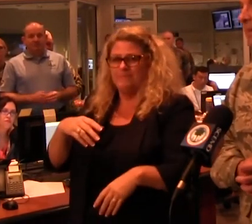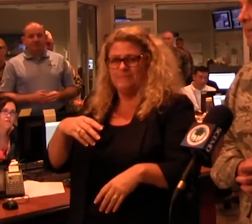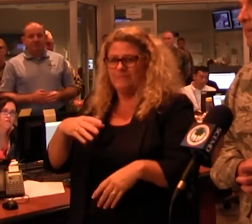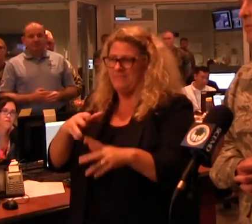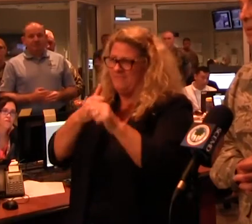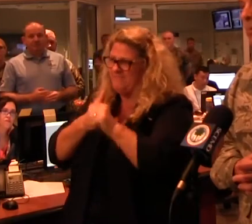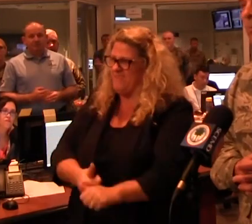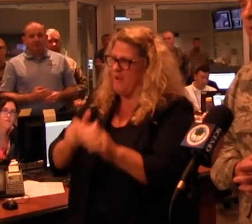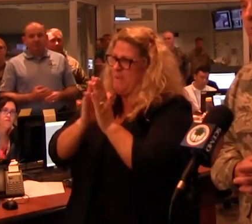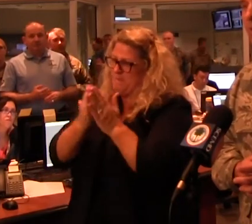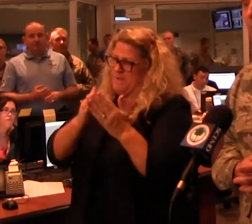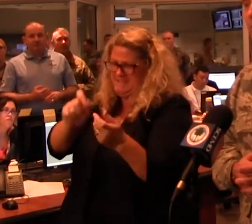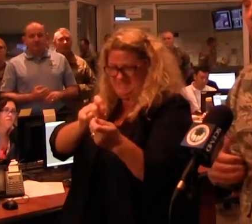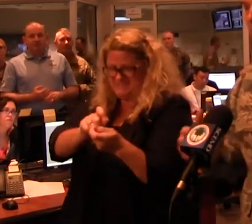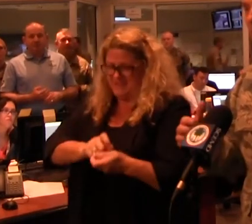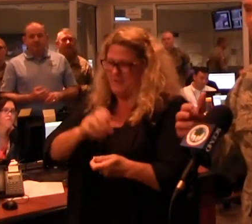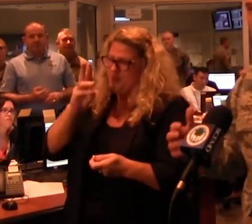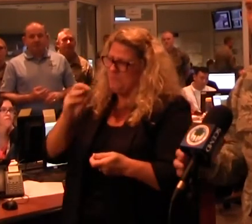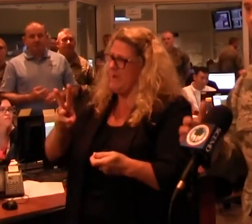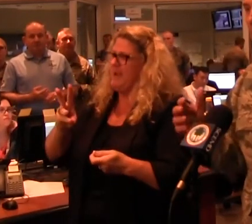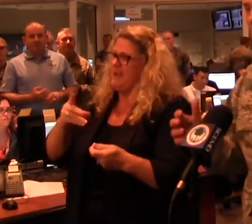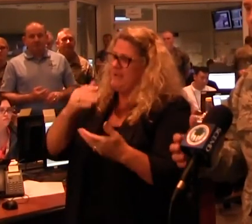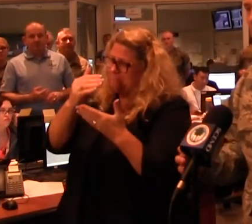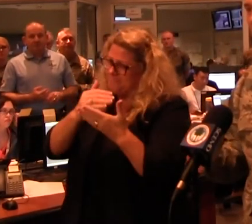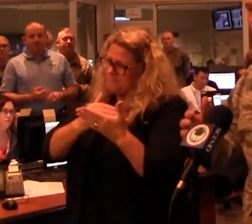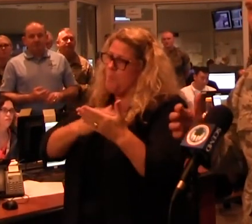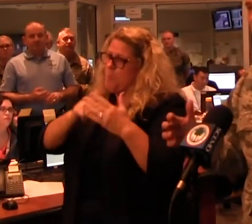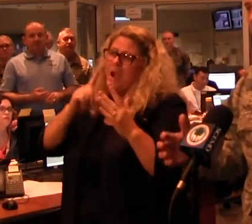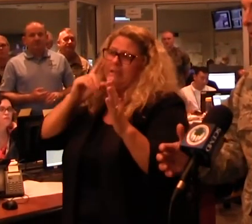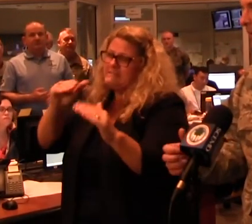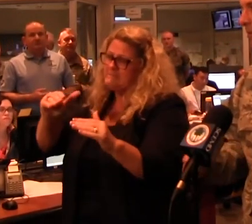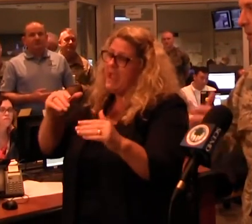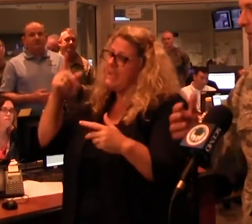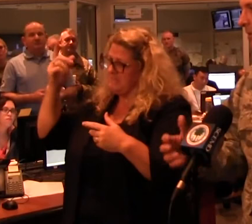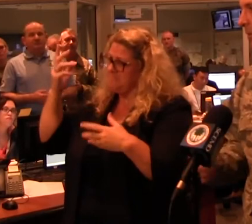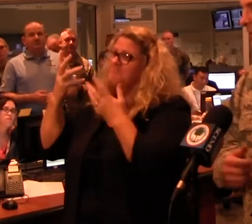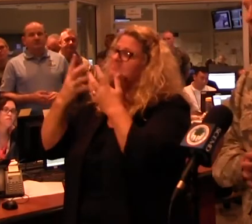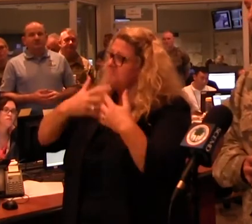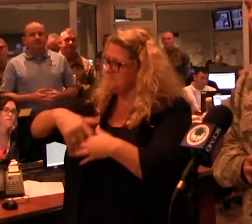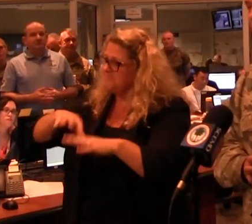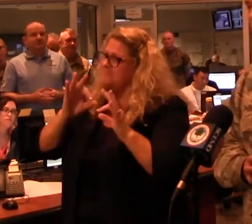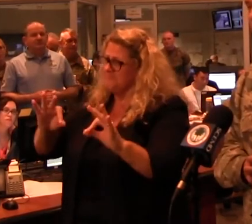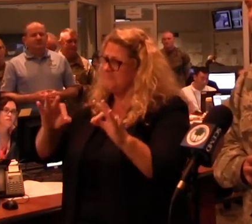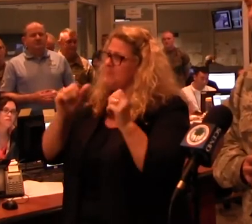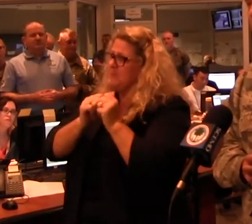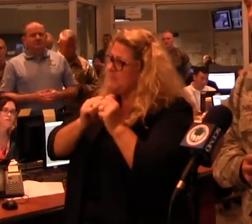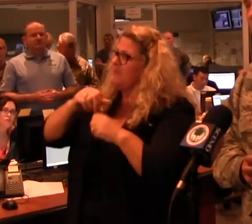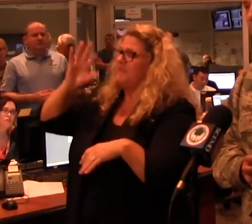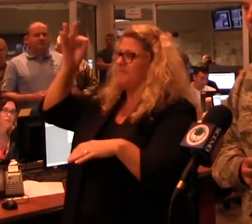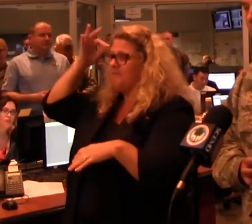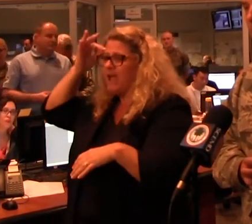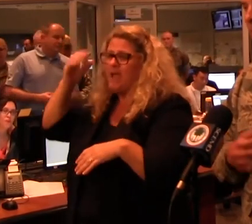haven't really never seen it work better with the integration of state and the National Guard and other National Guards with federal resources to